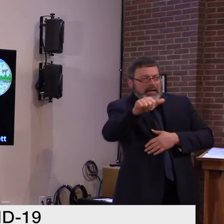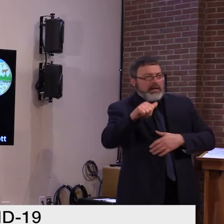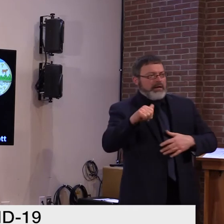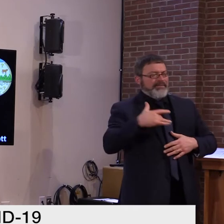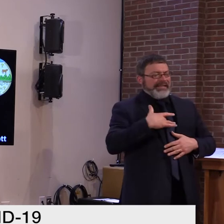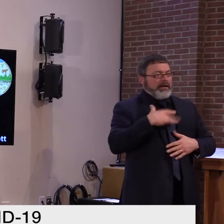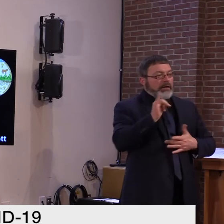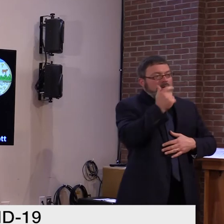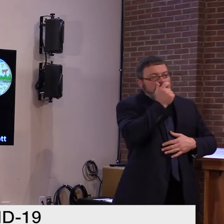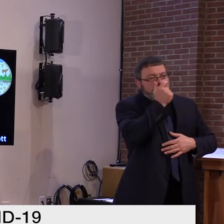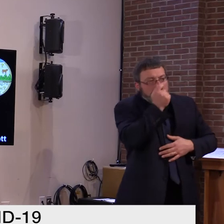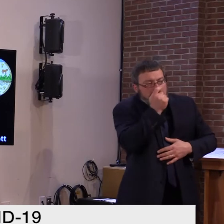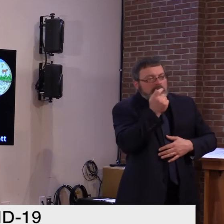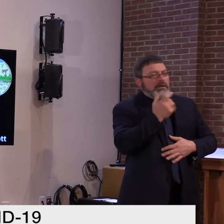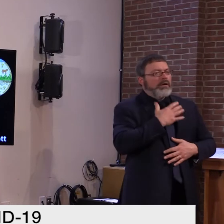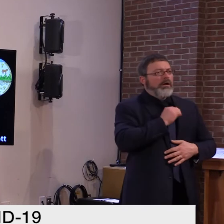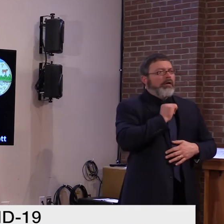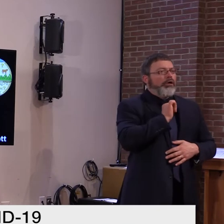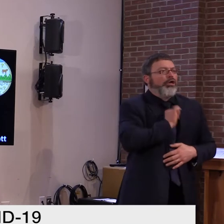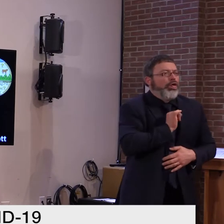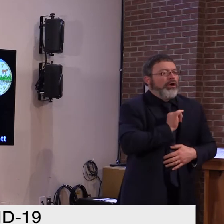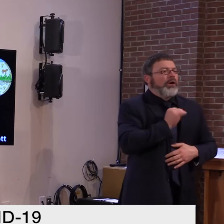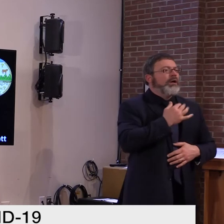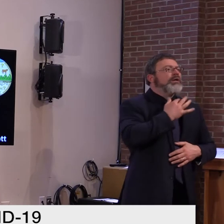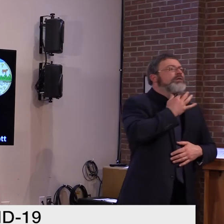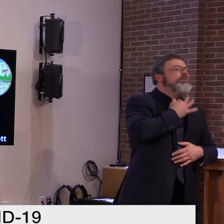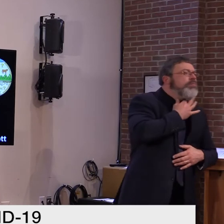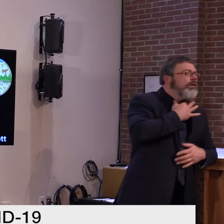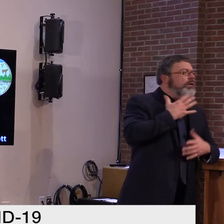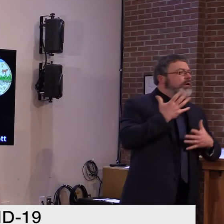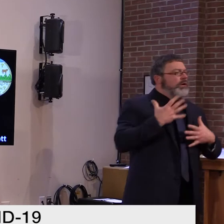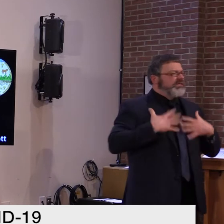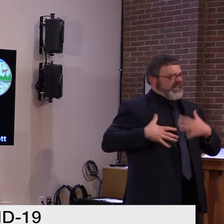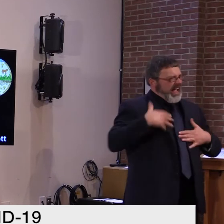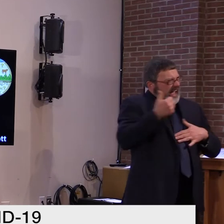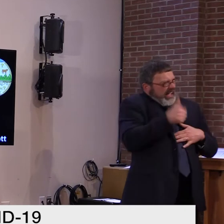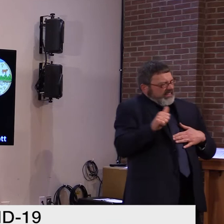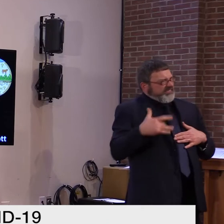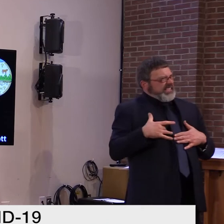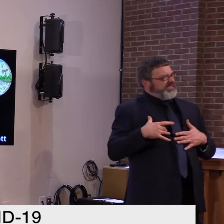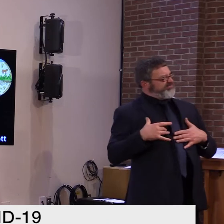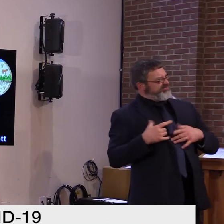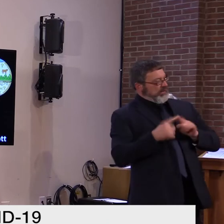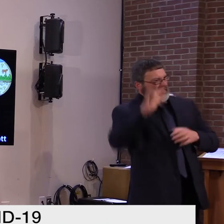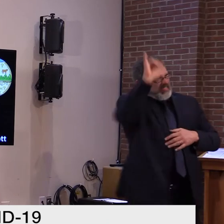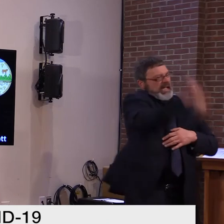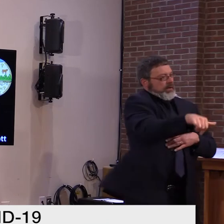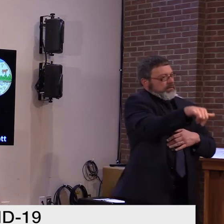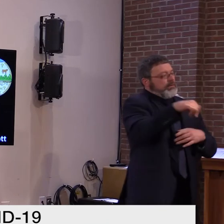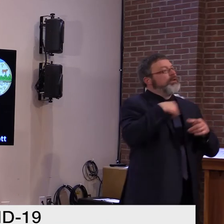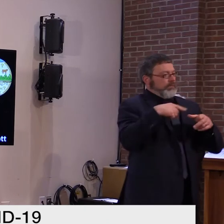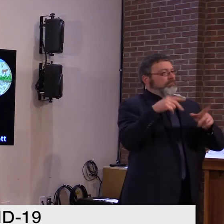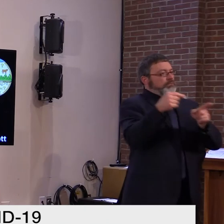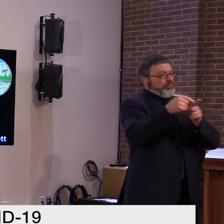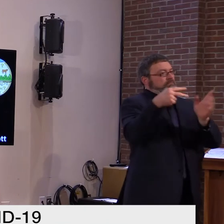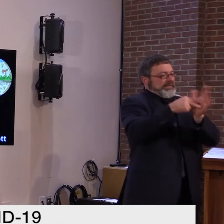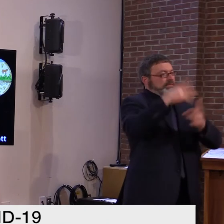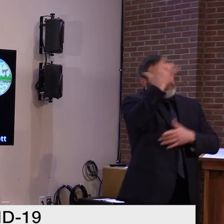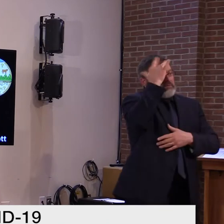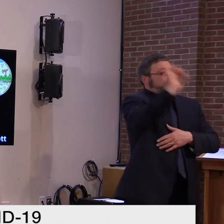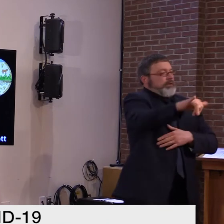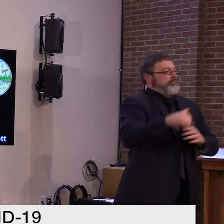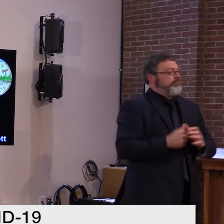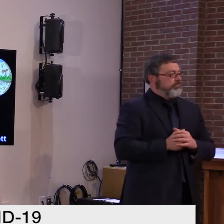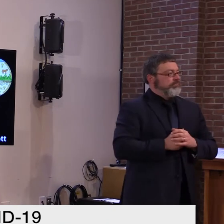be forthcoming with information. The more cases and situations we have, the more we need your help so contact